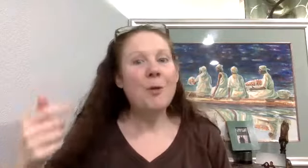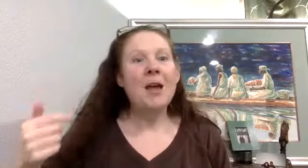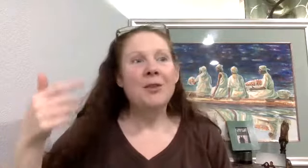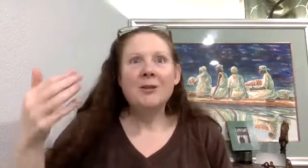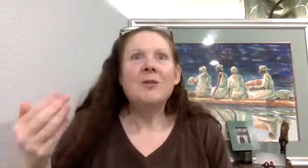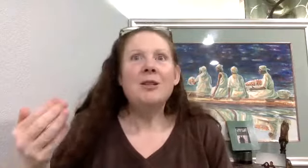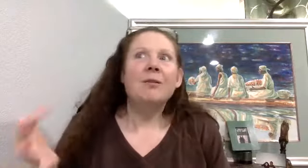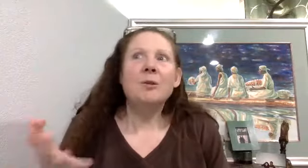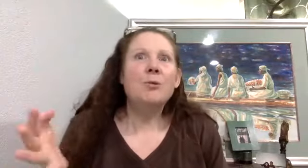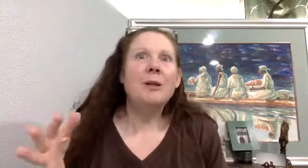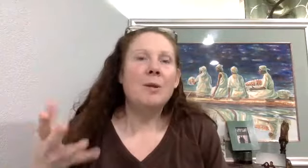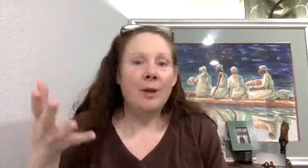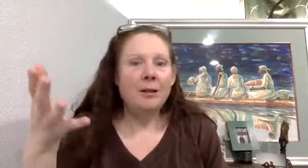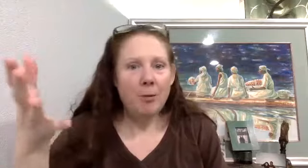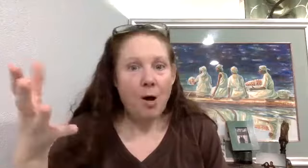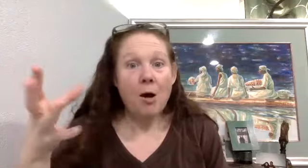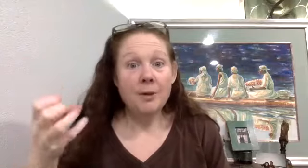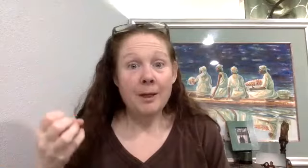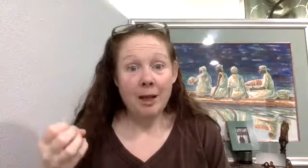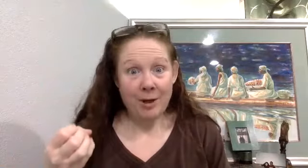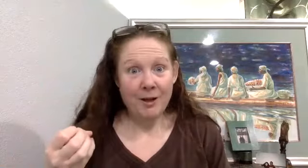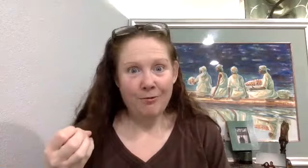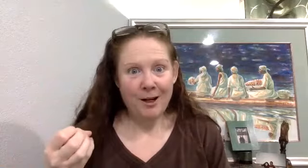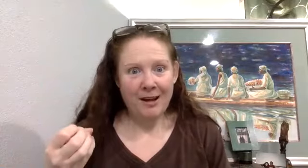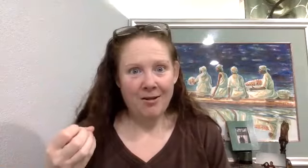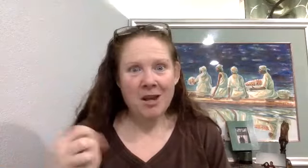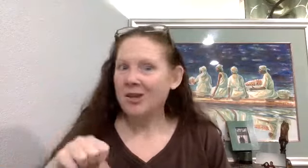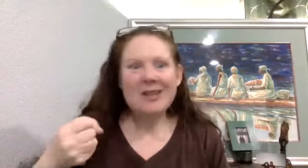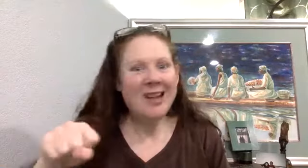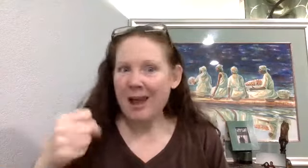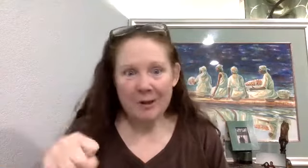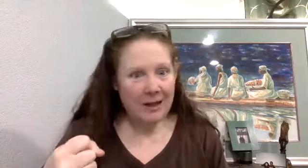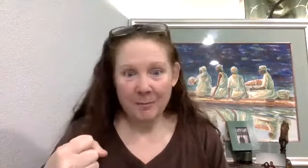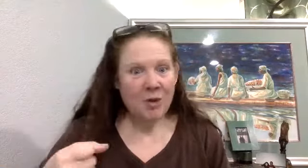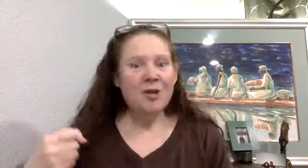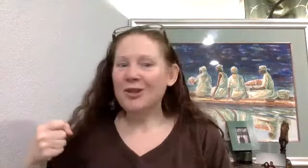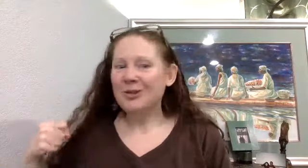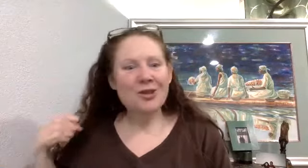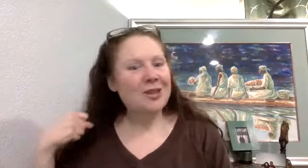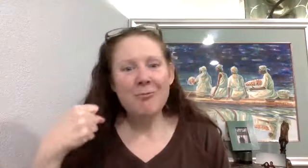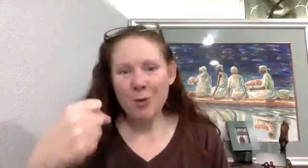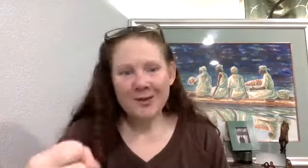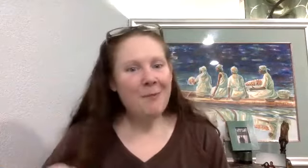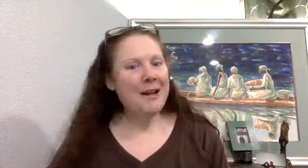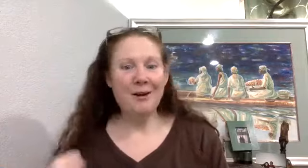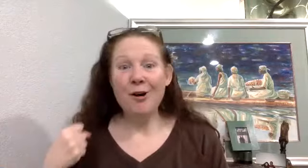This is the difference between somebody like Paul, somebody like myself right now, just dialed in, just, just what's coming out of our